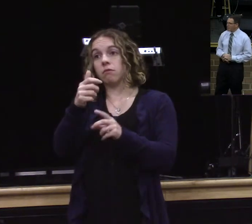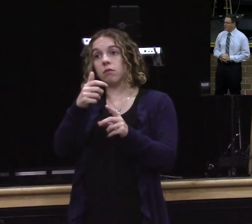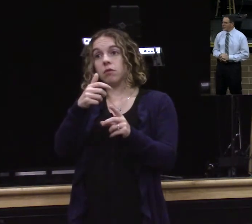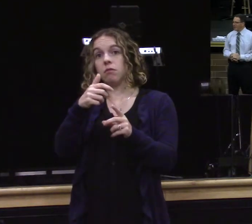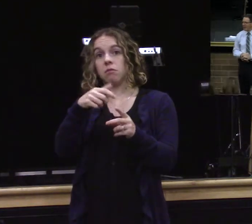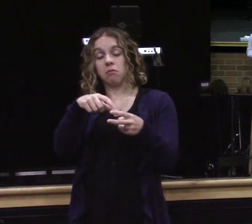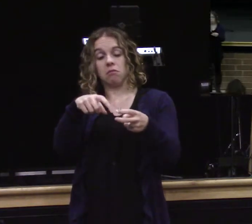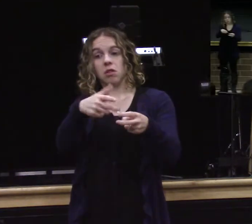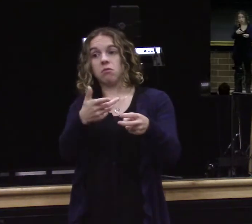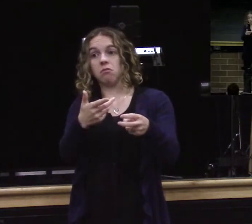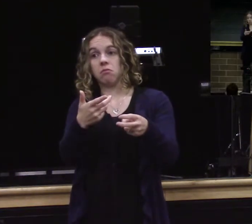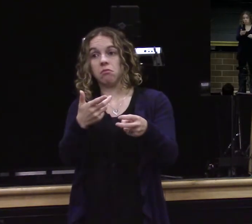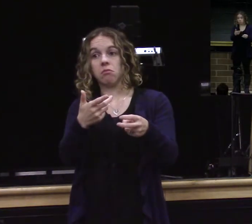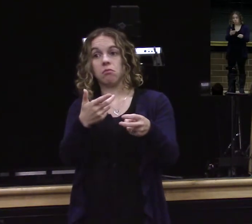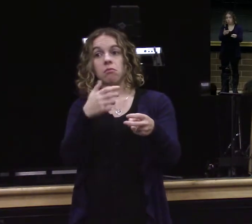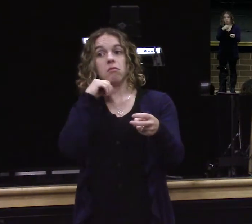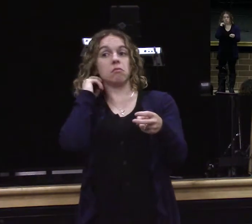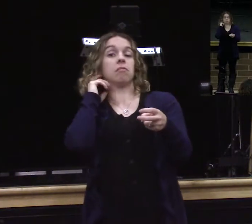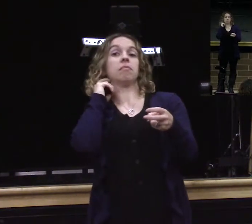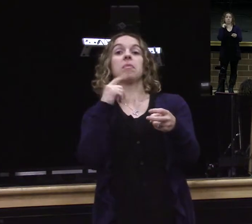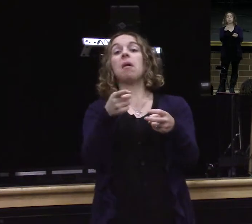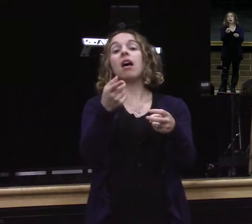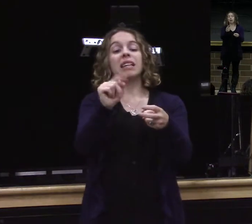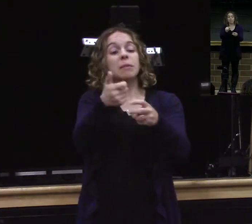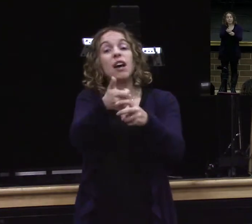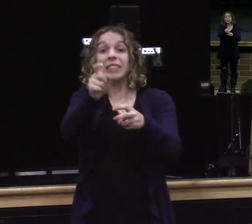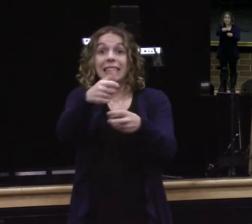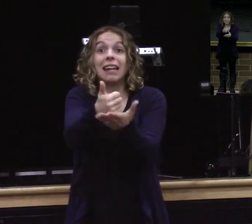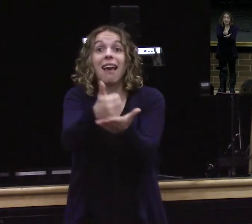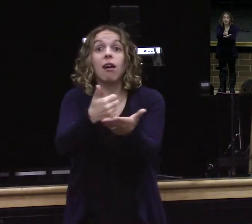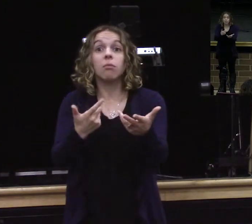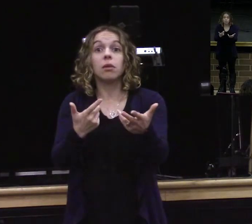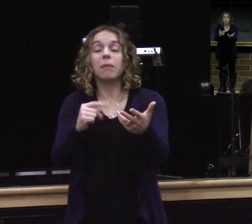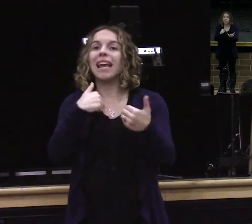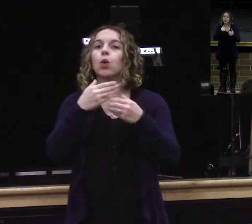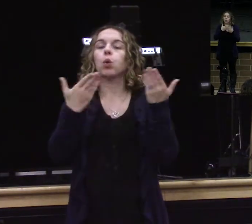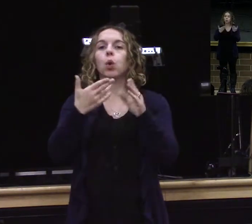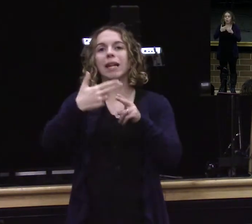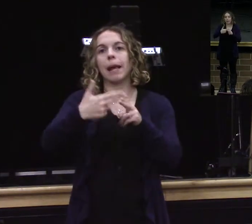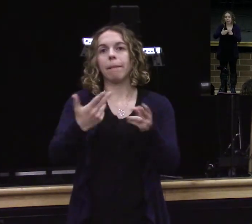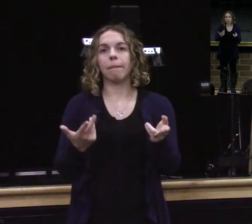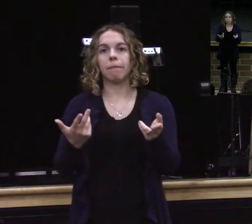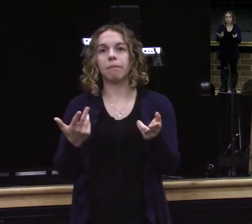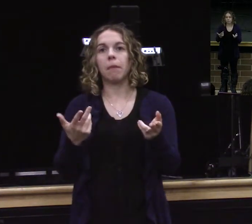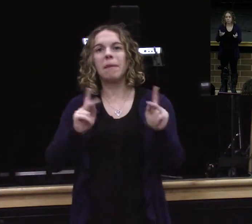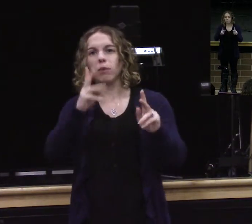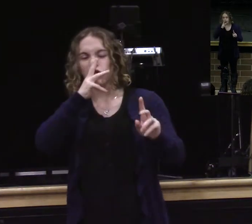horrible? To think about any human being. As a needy. Faceless. Inconvenience.